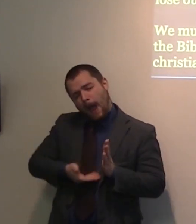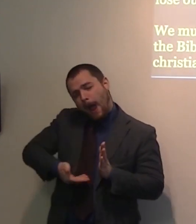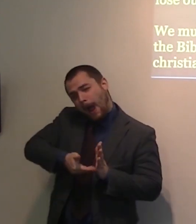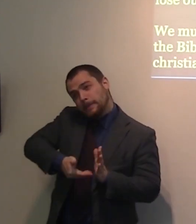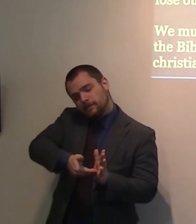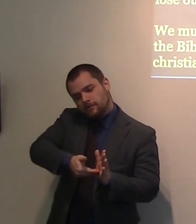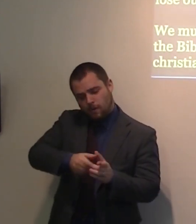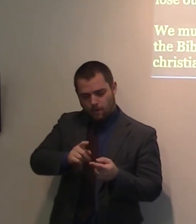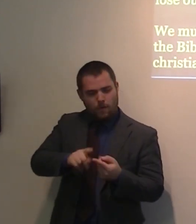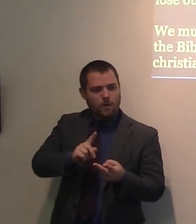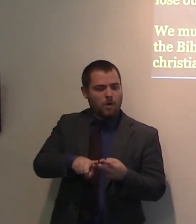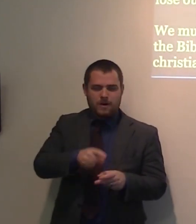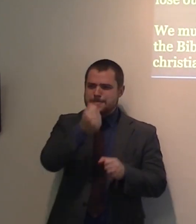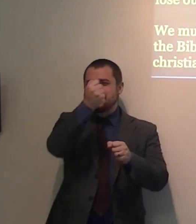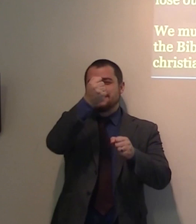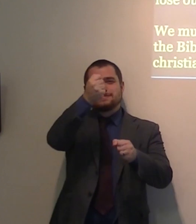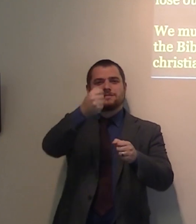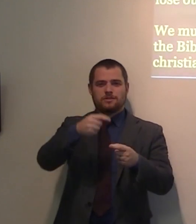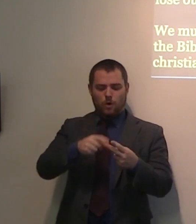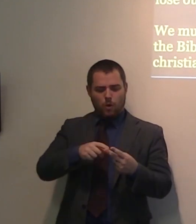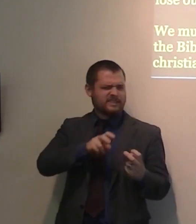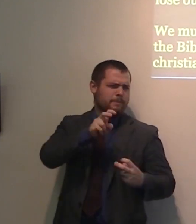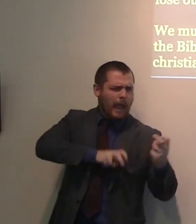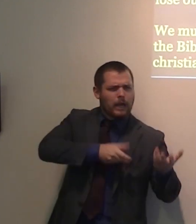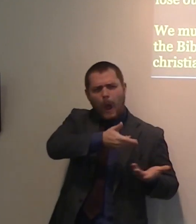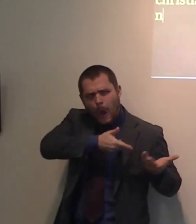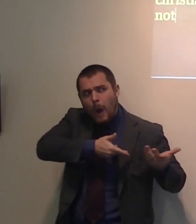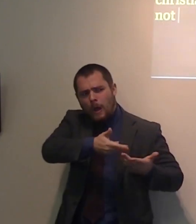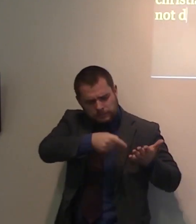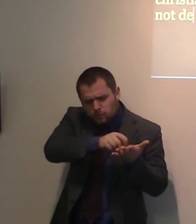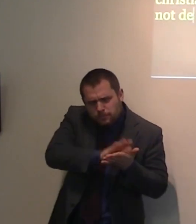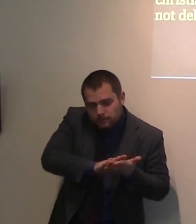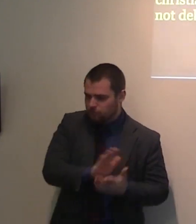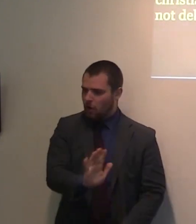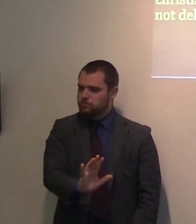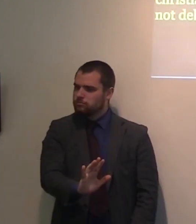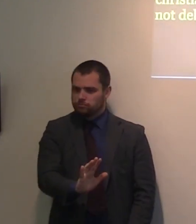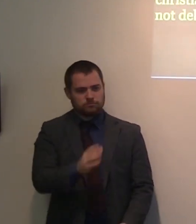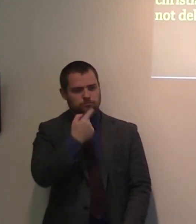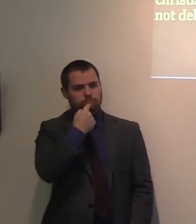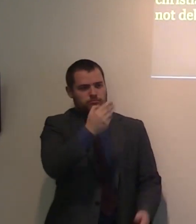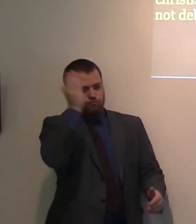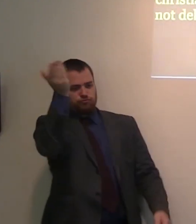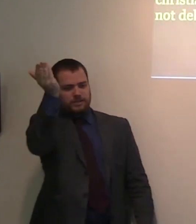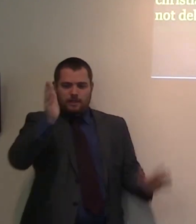share it. We do not debate it. In Acts 17, Paul said, Him,